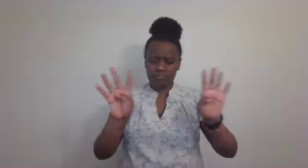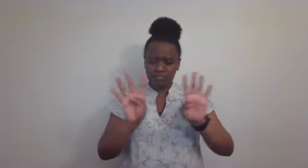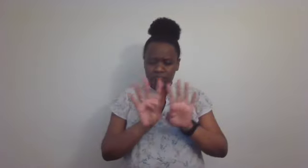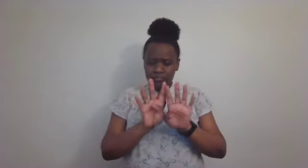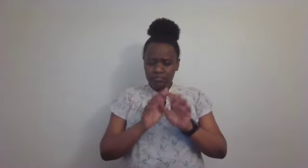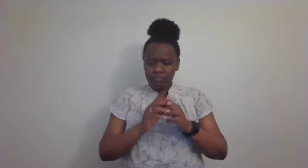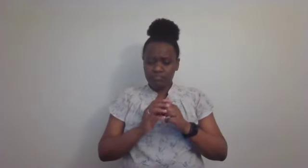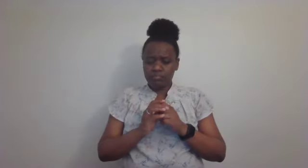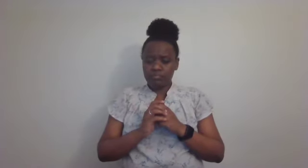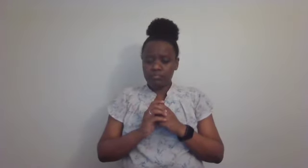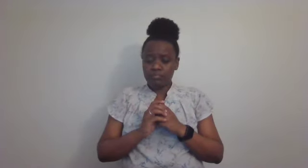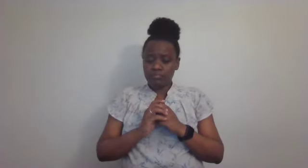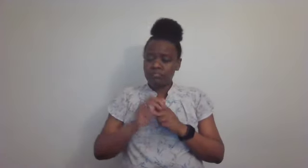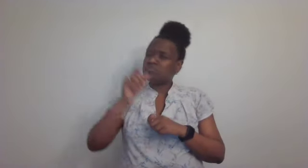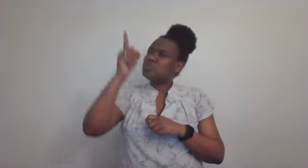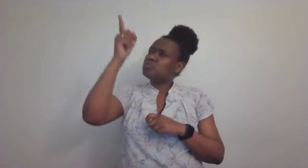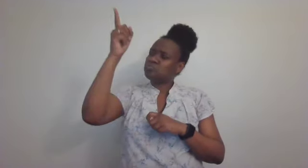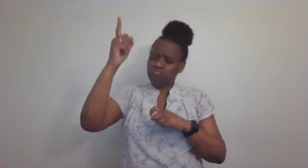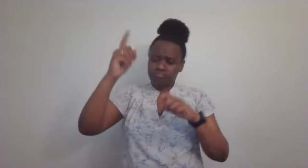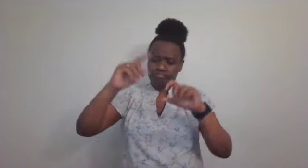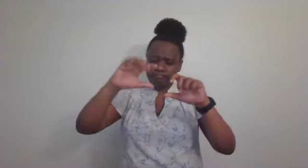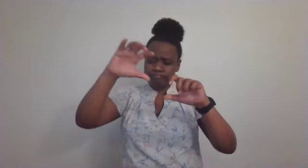why have you broken down its walls